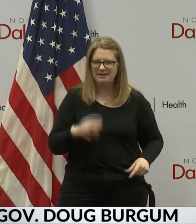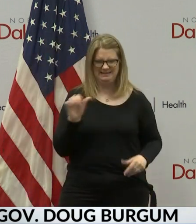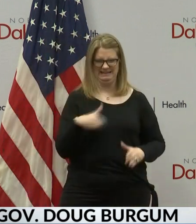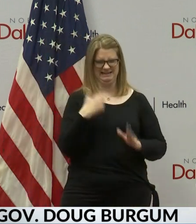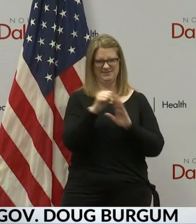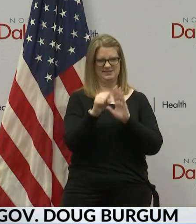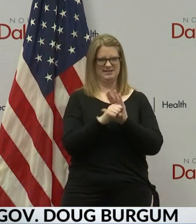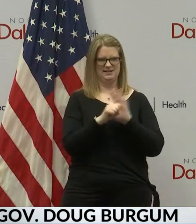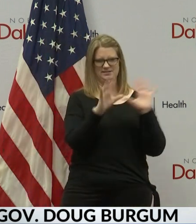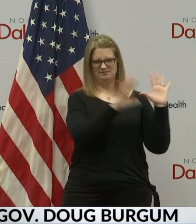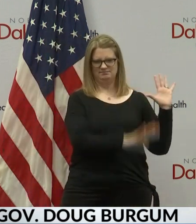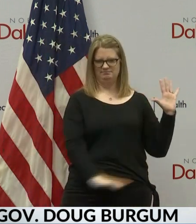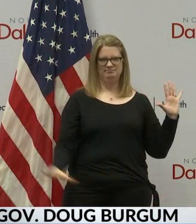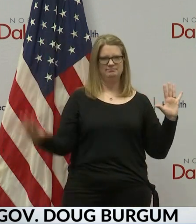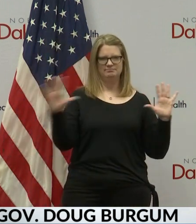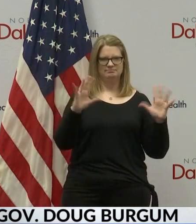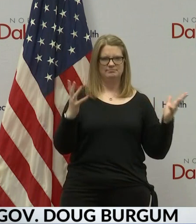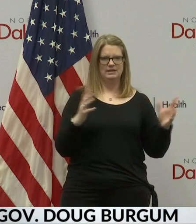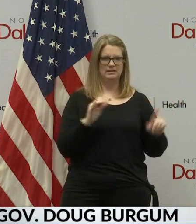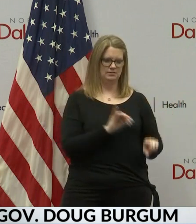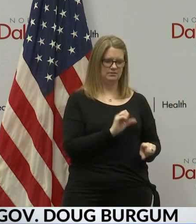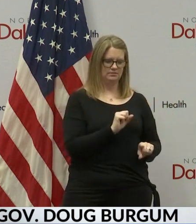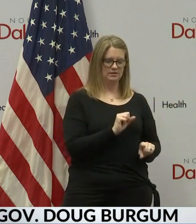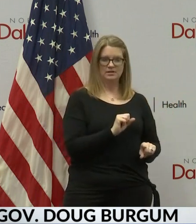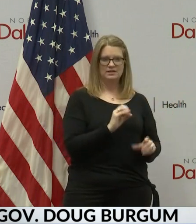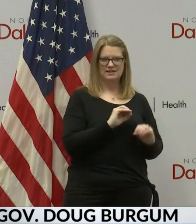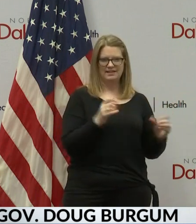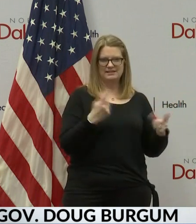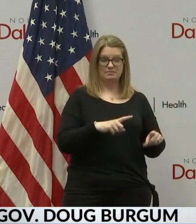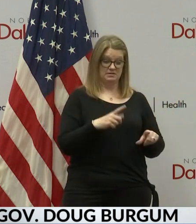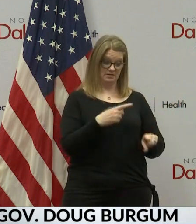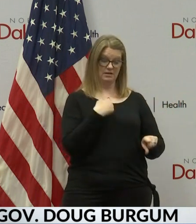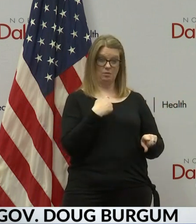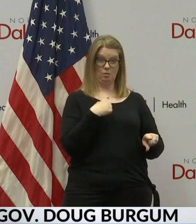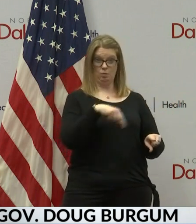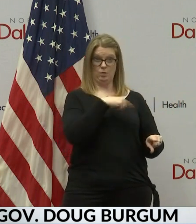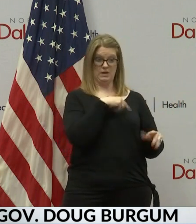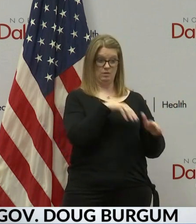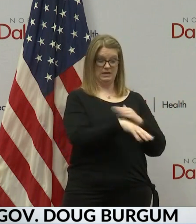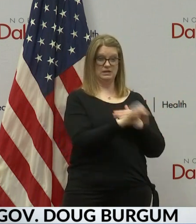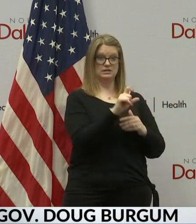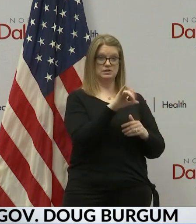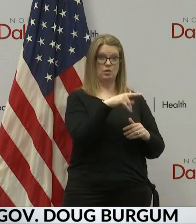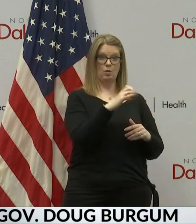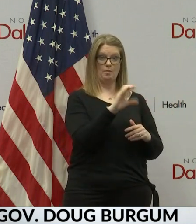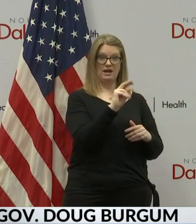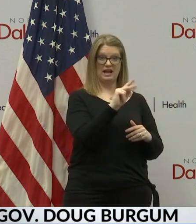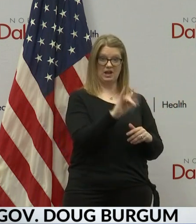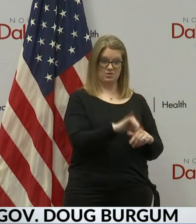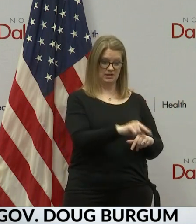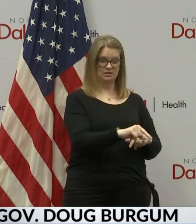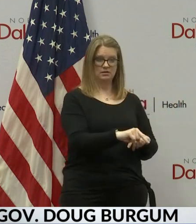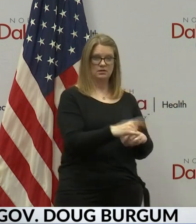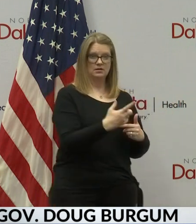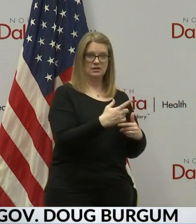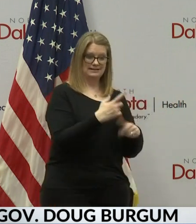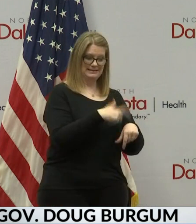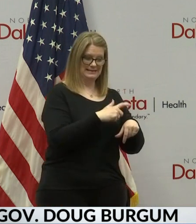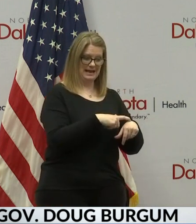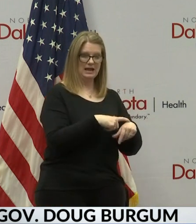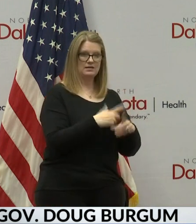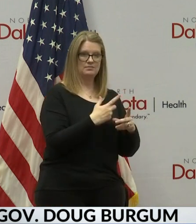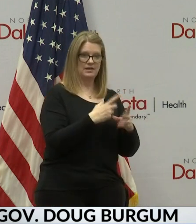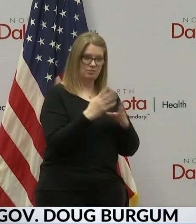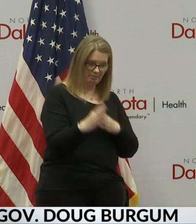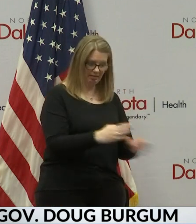of the states around us would be what we did in Slope County, where we went in to do a large amount of testing in a county that, at the time we planned to do it, had